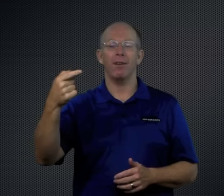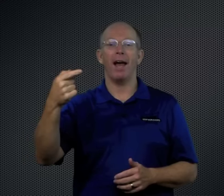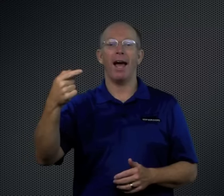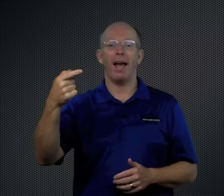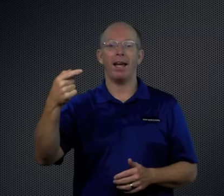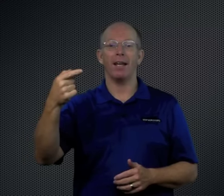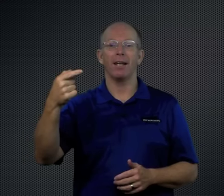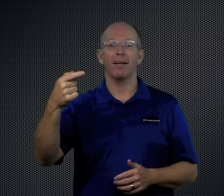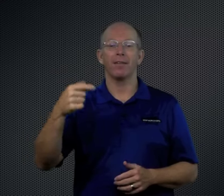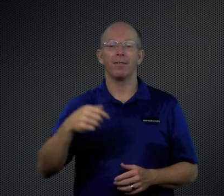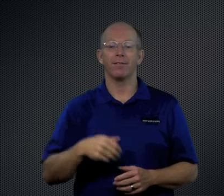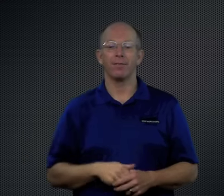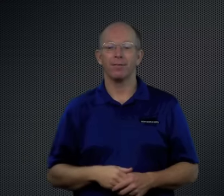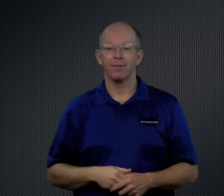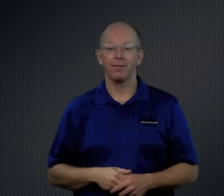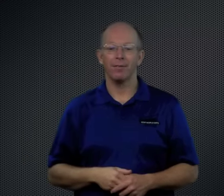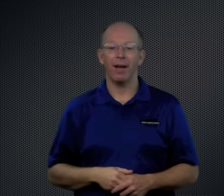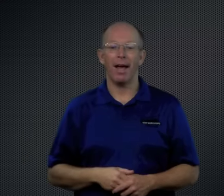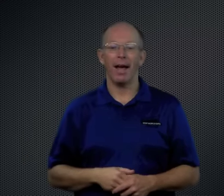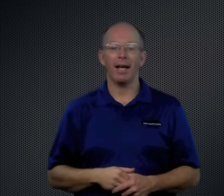FLAG. FLAG.